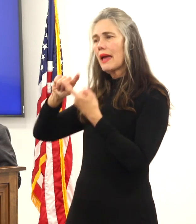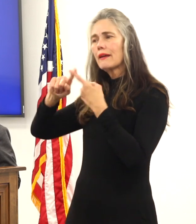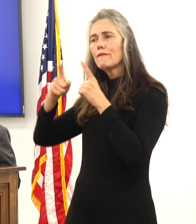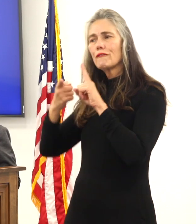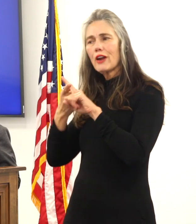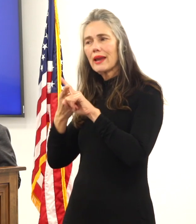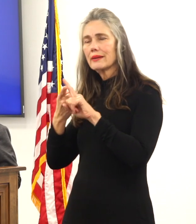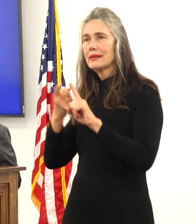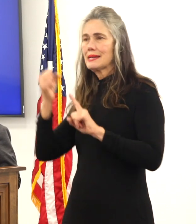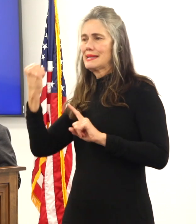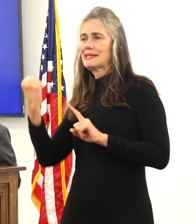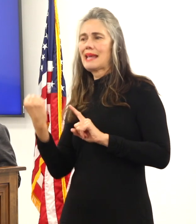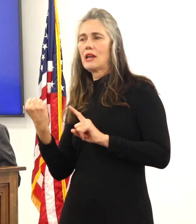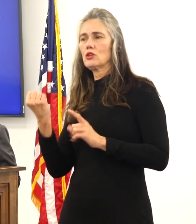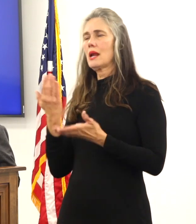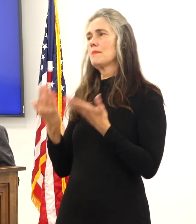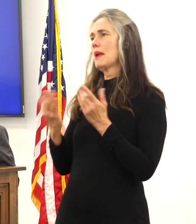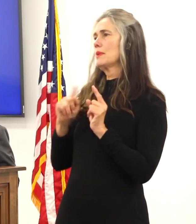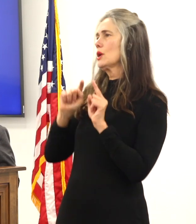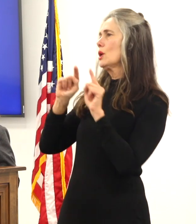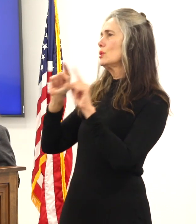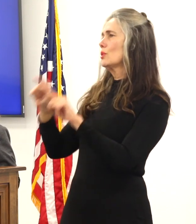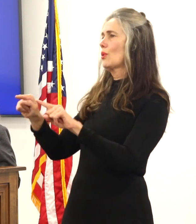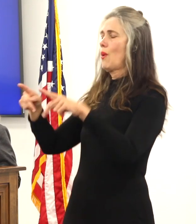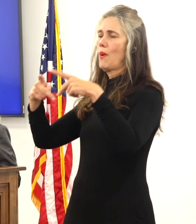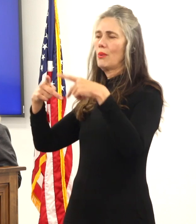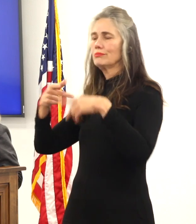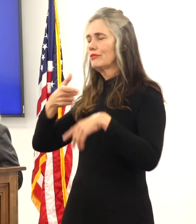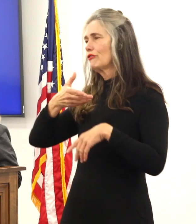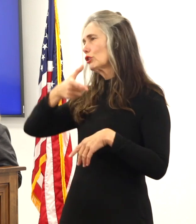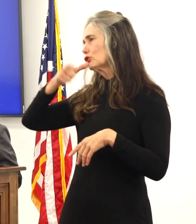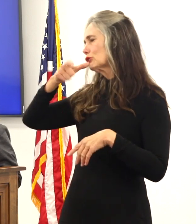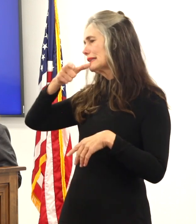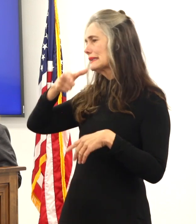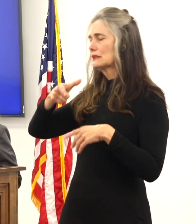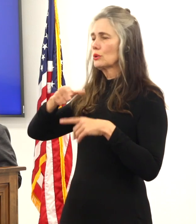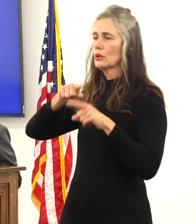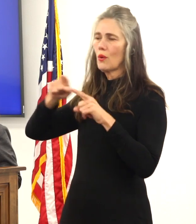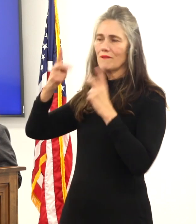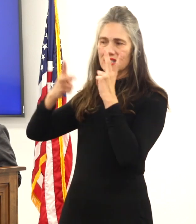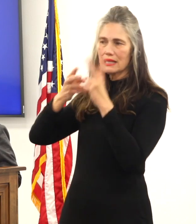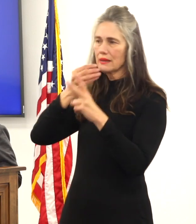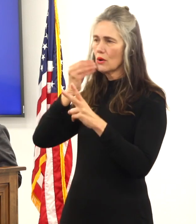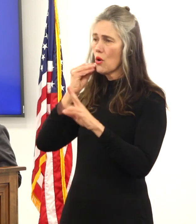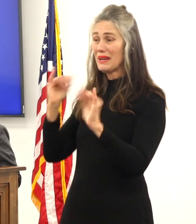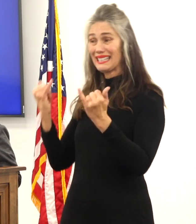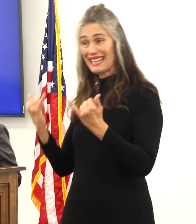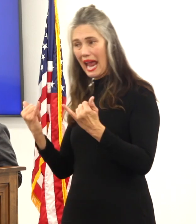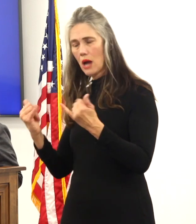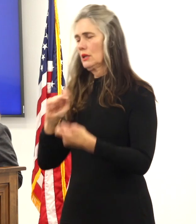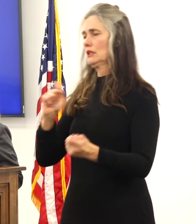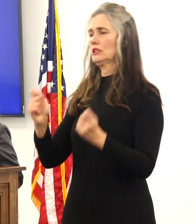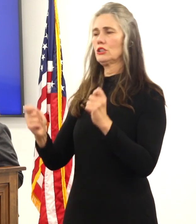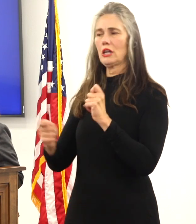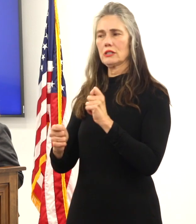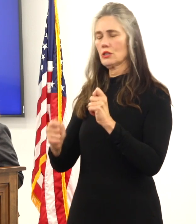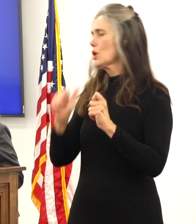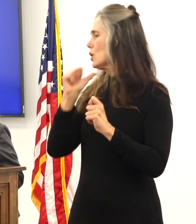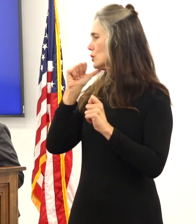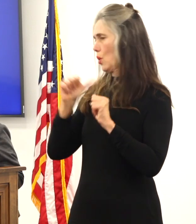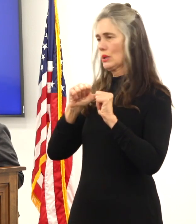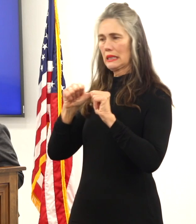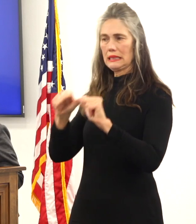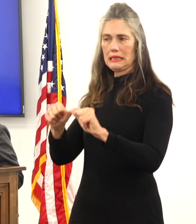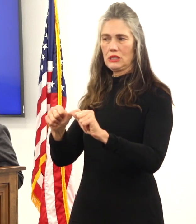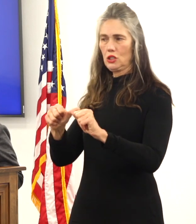every Saturday for drinks that are in their home or whatever we would recommend that you do not continue to do that kind